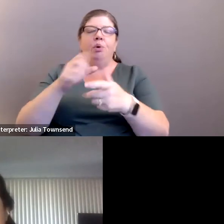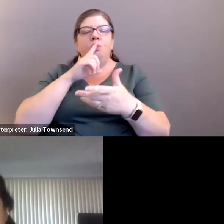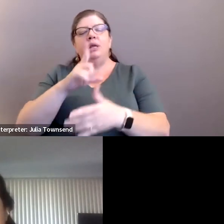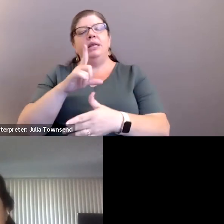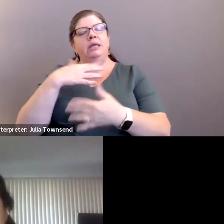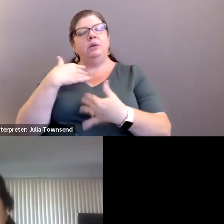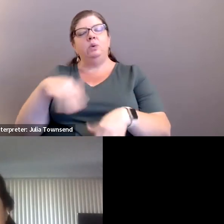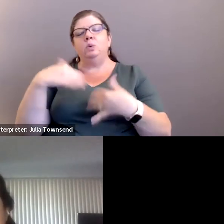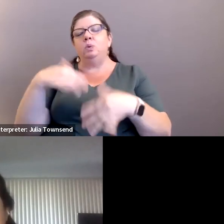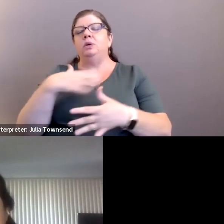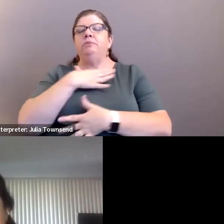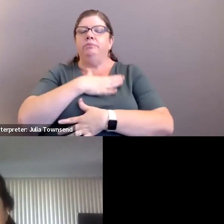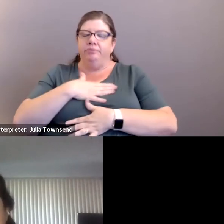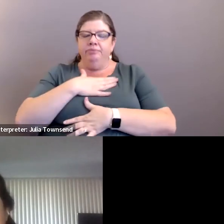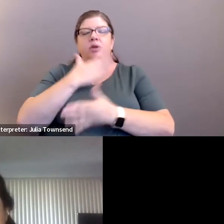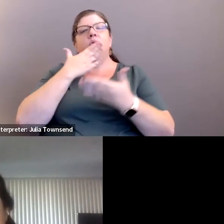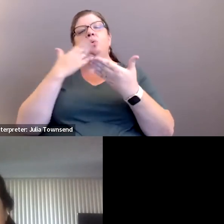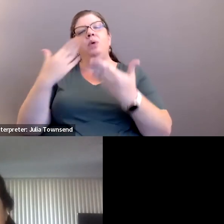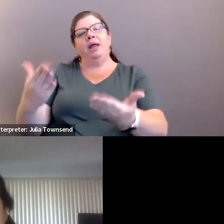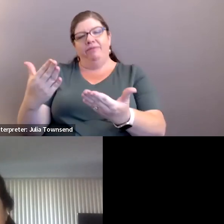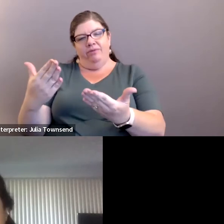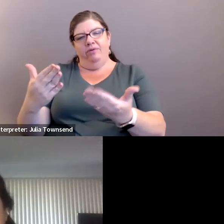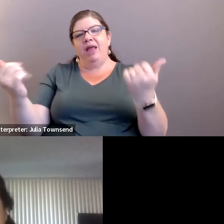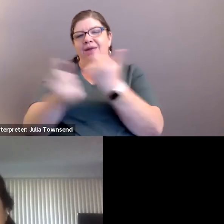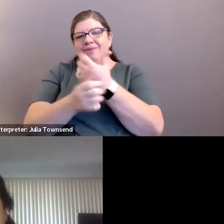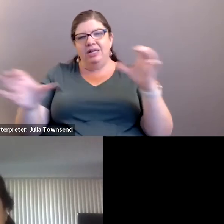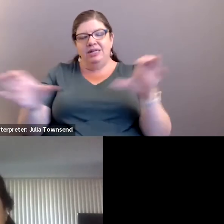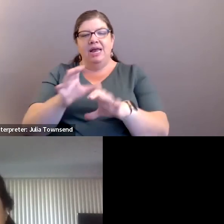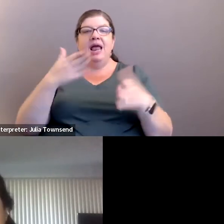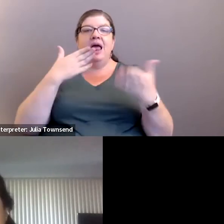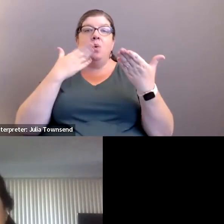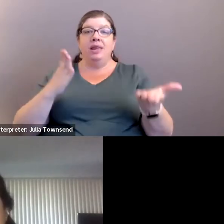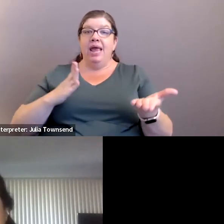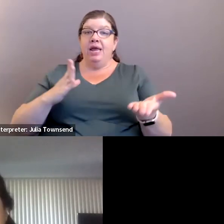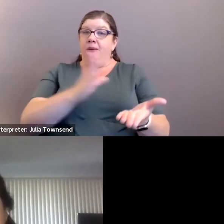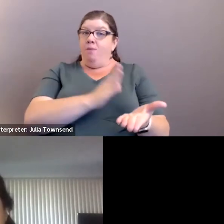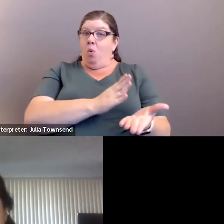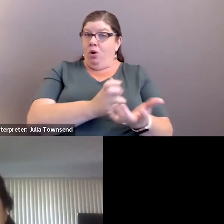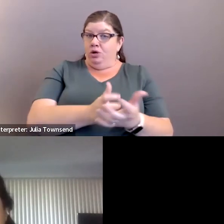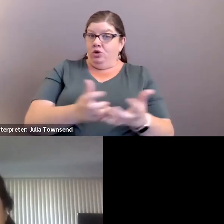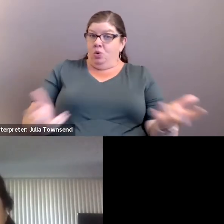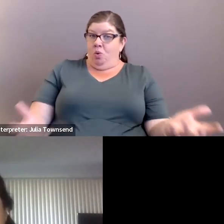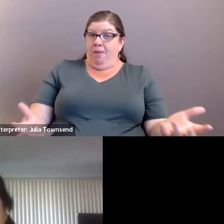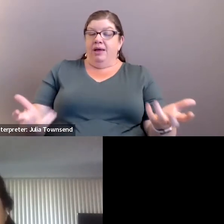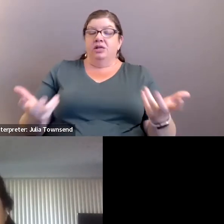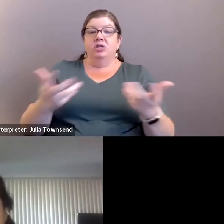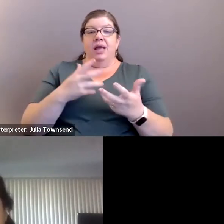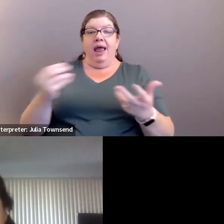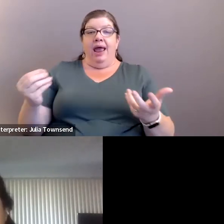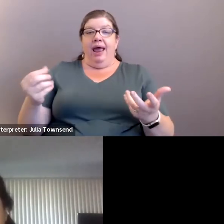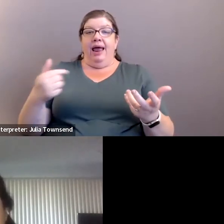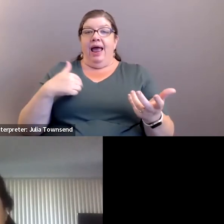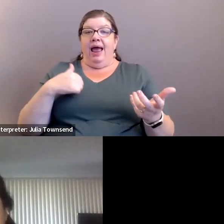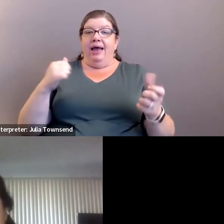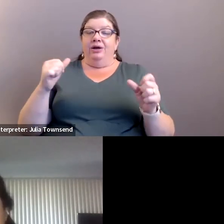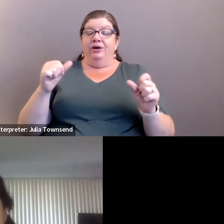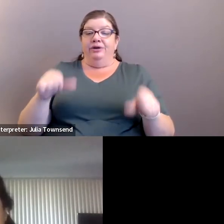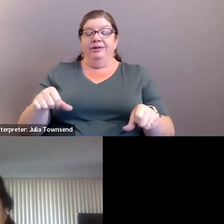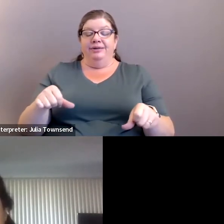really, I really am very grateful for everything that you've done. And I want to thank the board so much. And, you know, I could